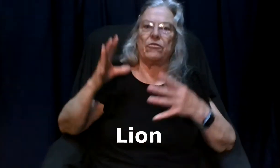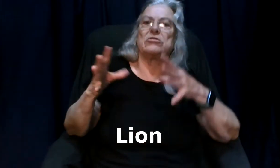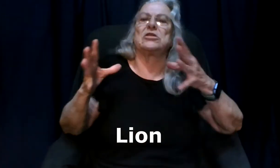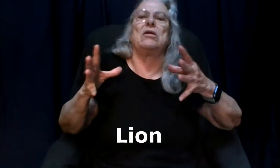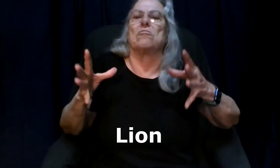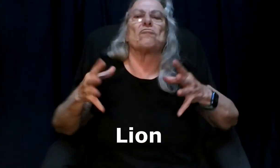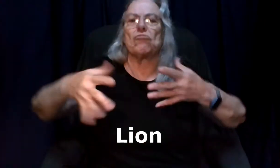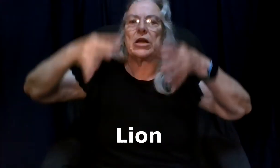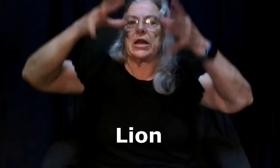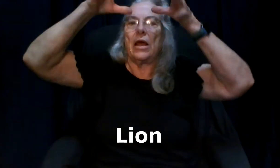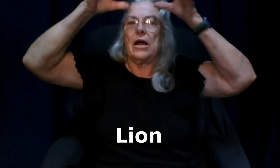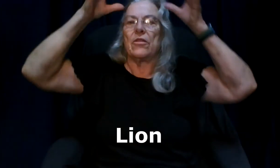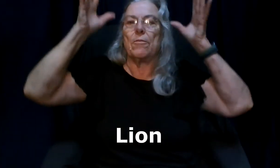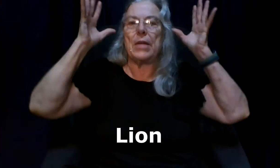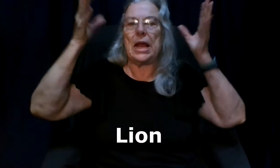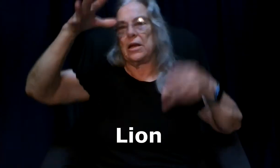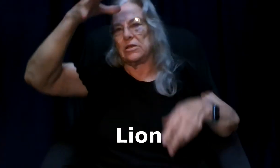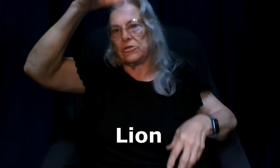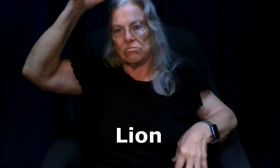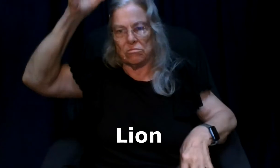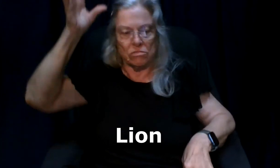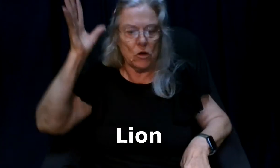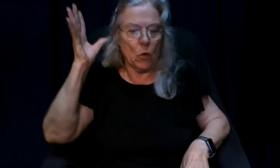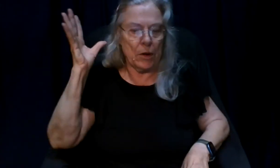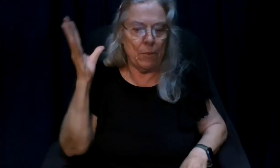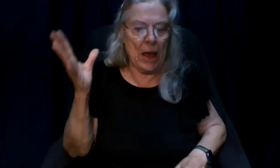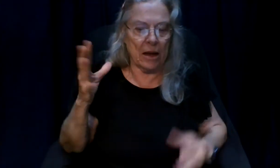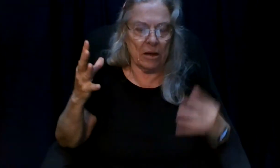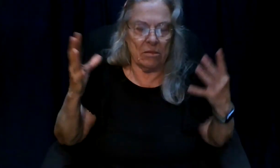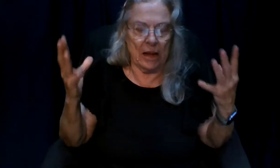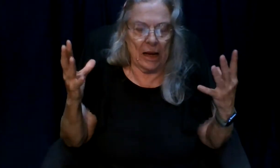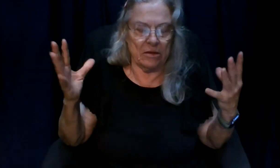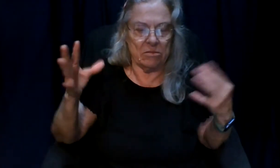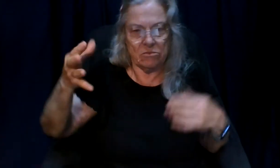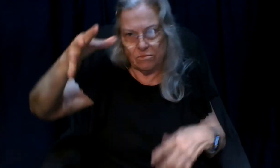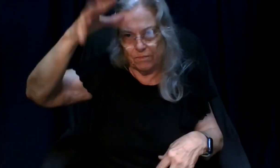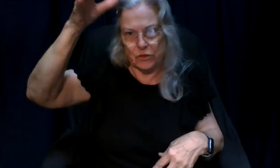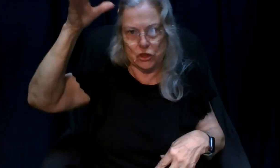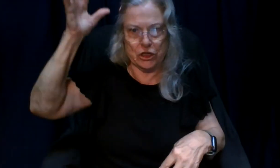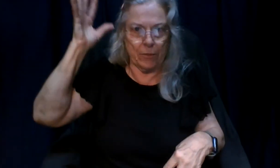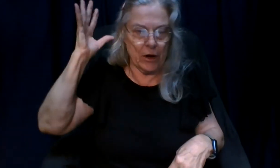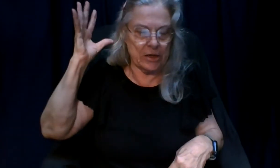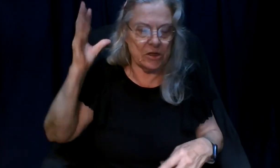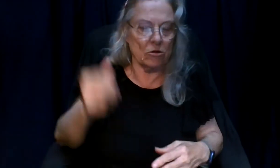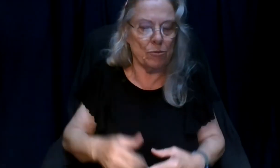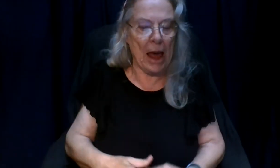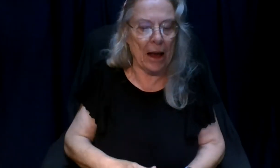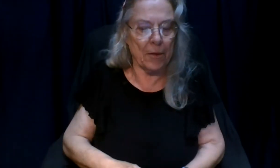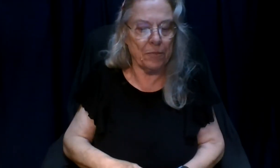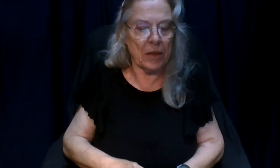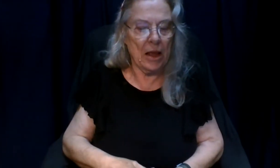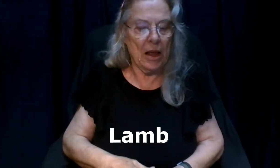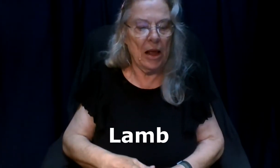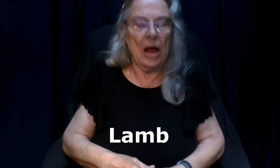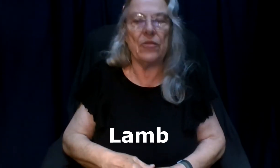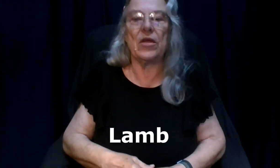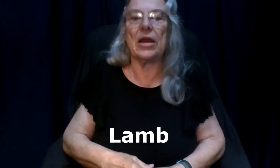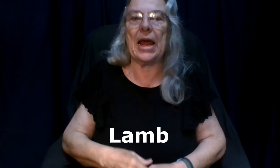see running the mane is going back and shimmering as it goes back the lamb